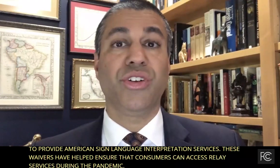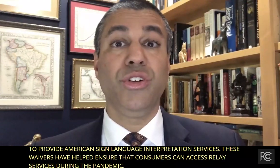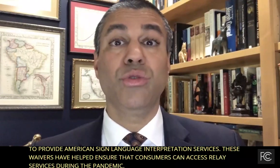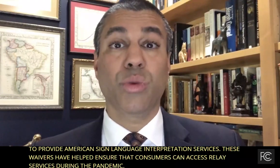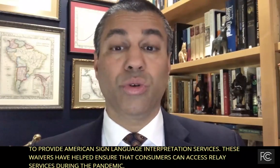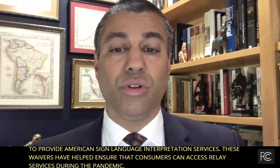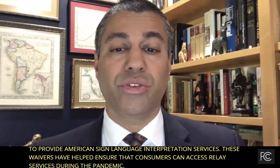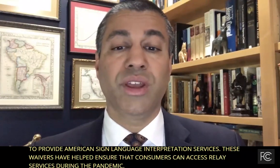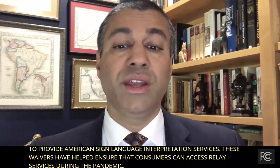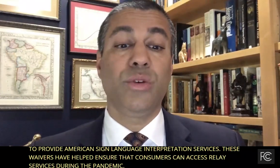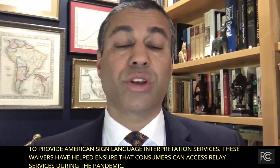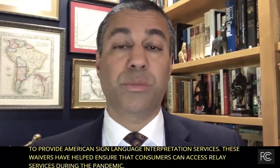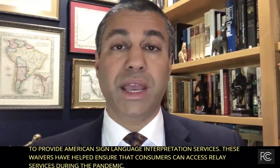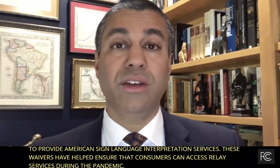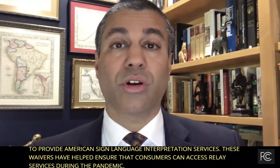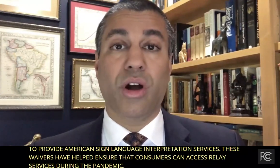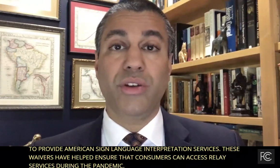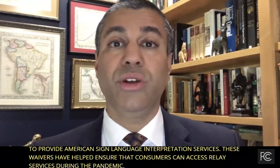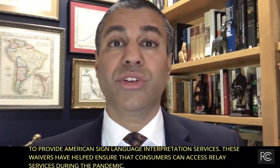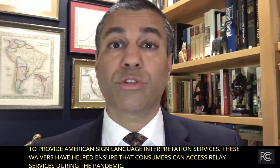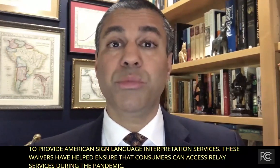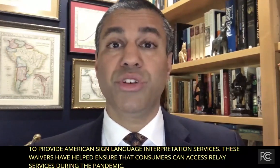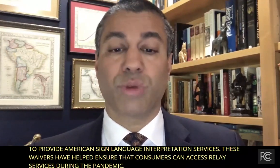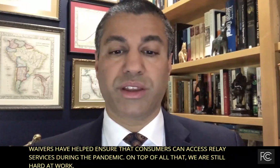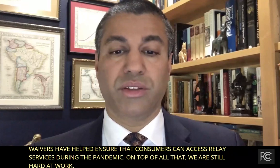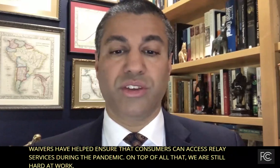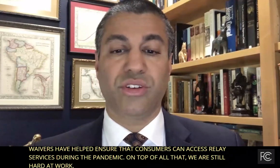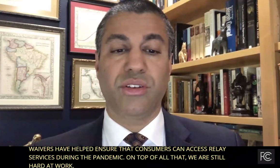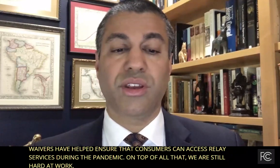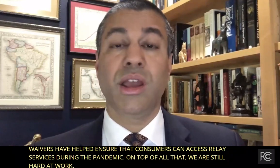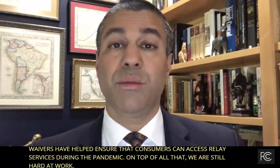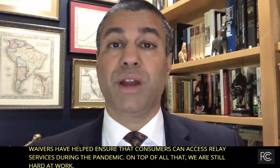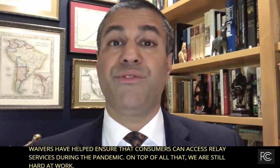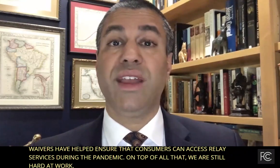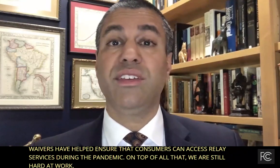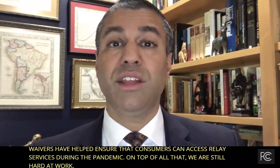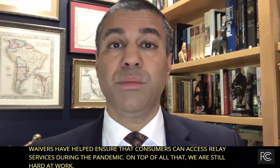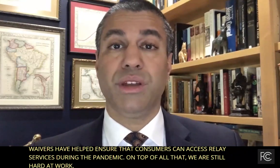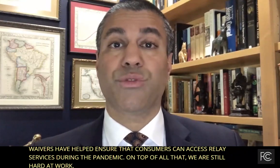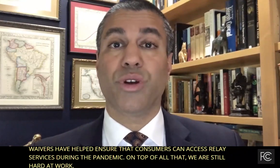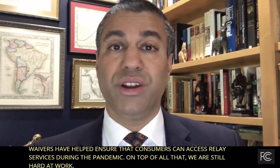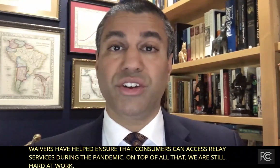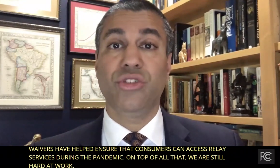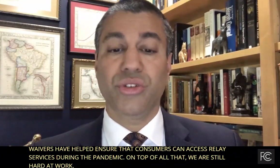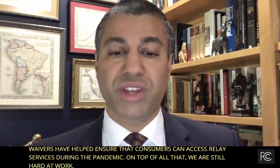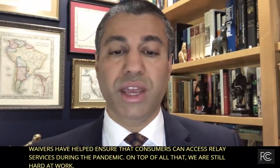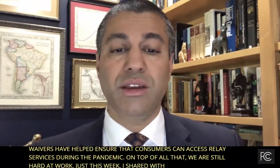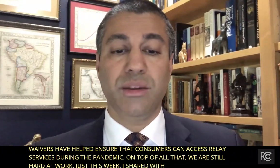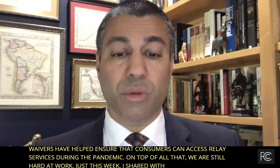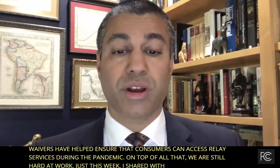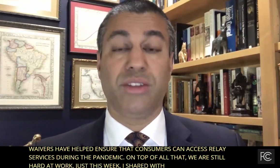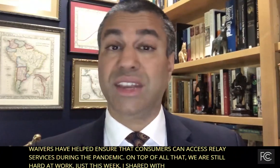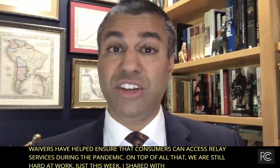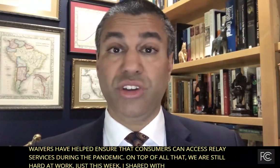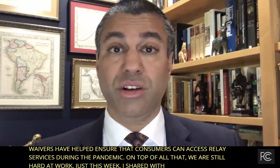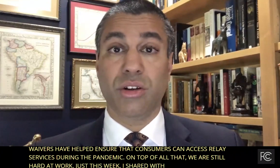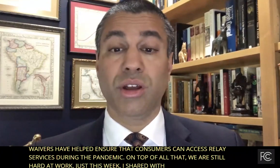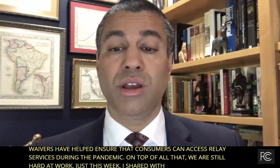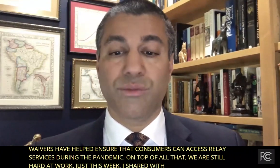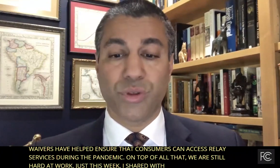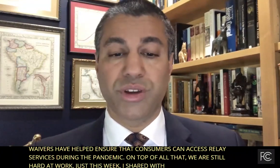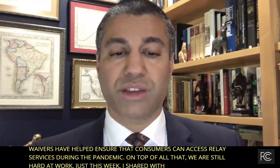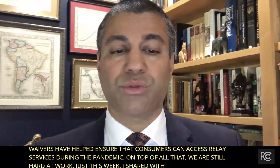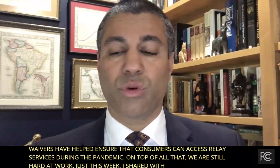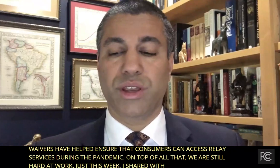commissioners new rules to expand our audio description regulations by phasing them in for an additional 10 markets each